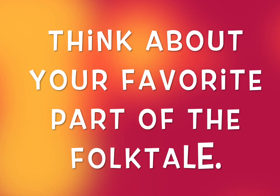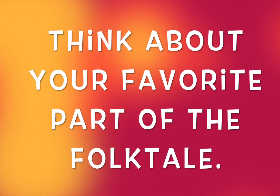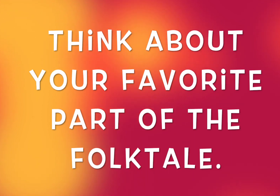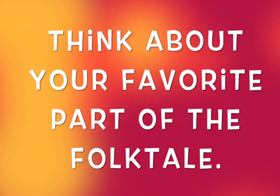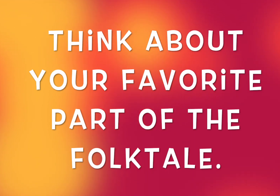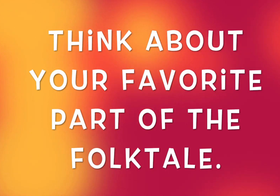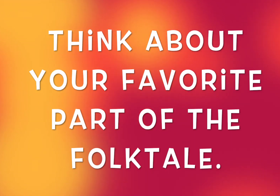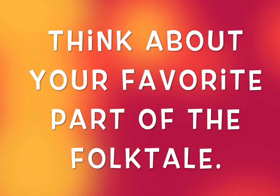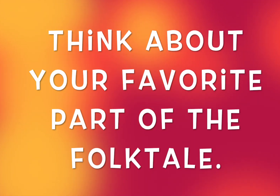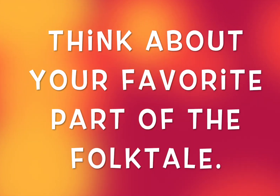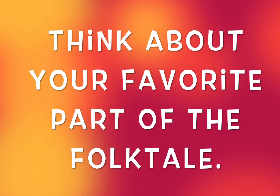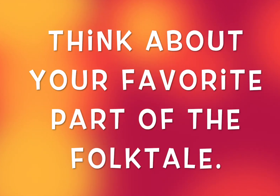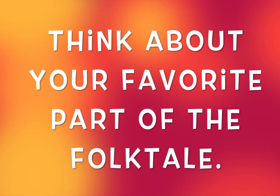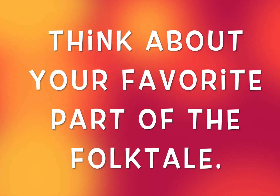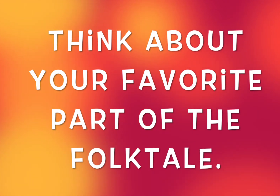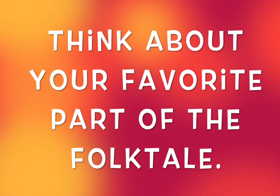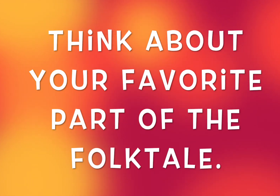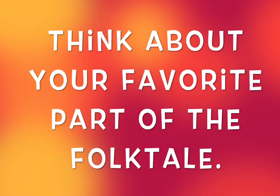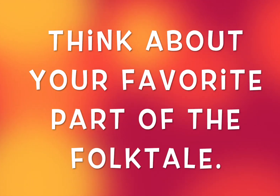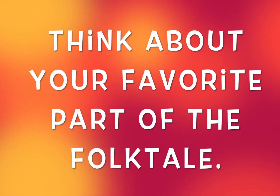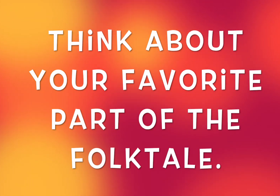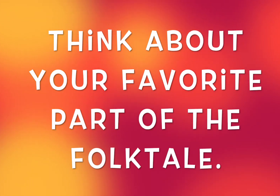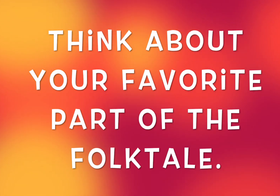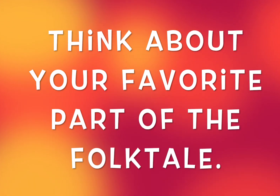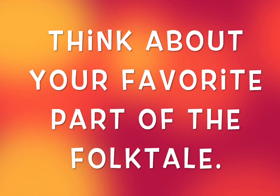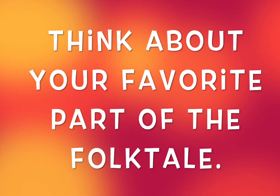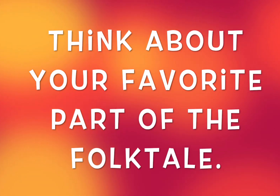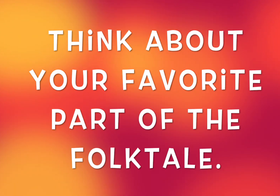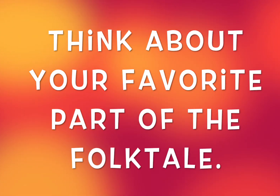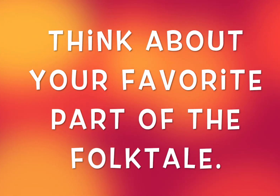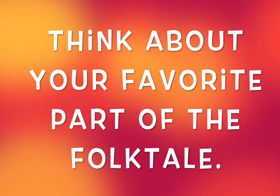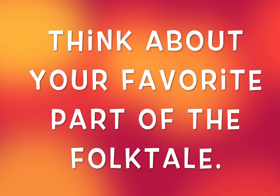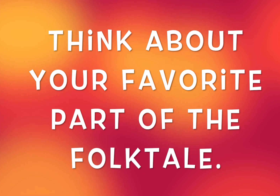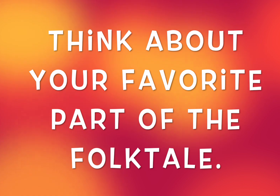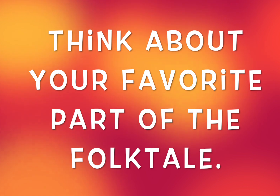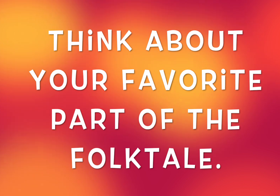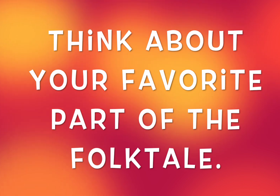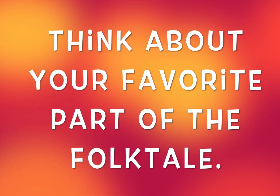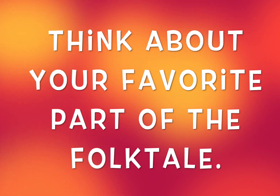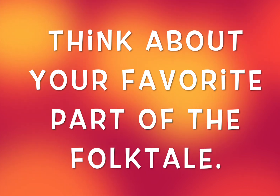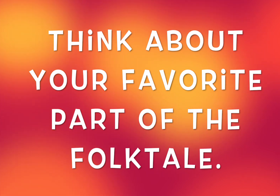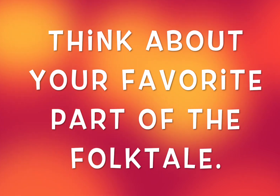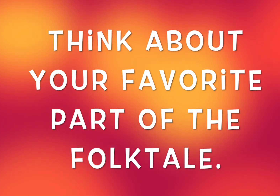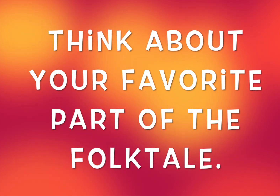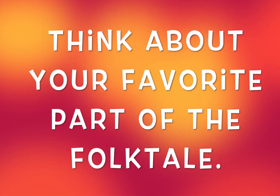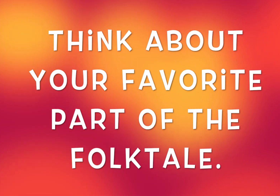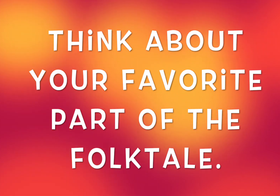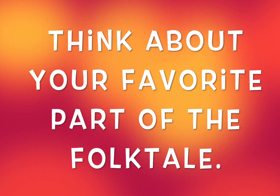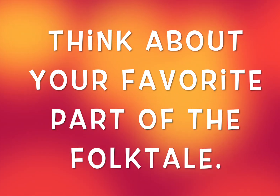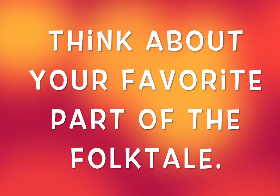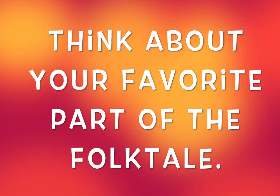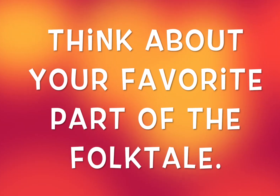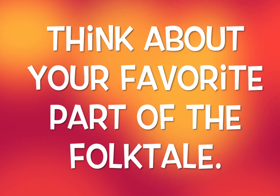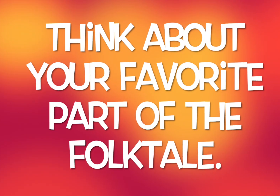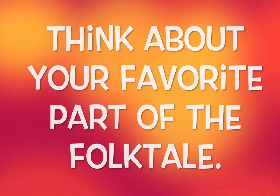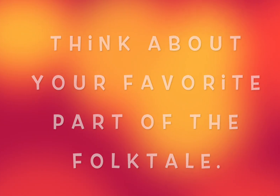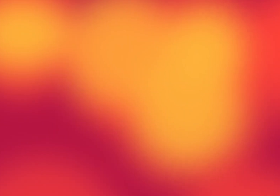want you to think about your favorite part of the folk tale that we explored using tableau today.